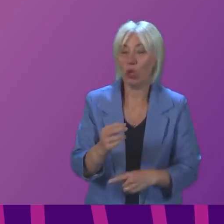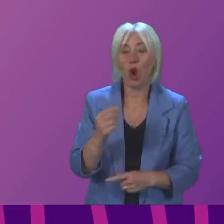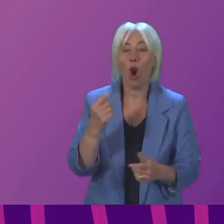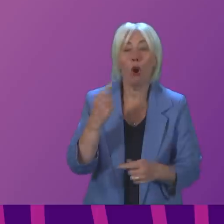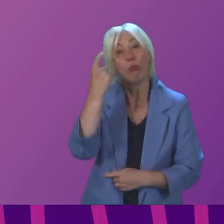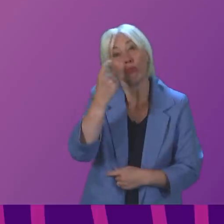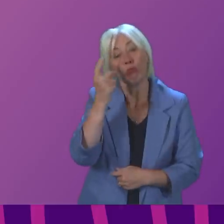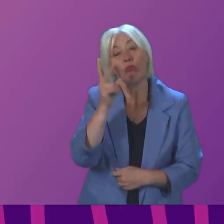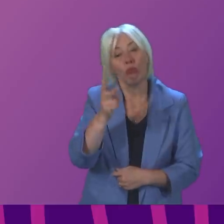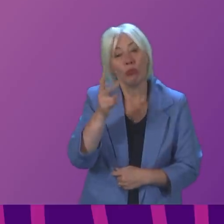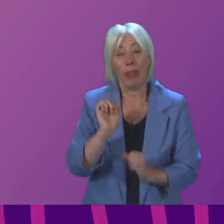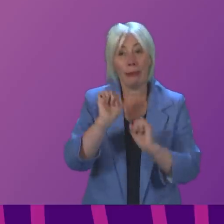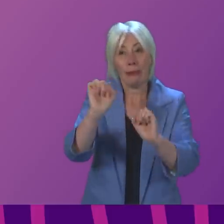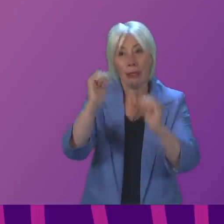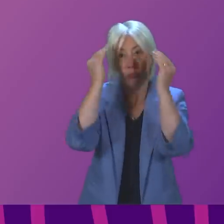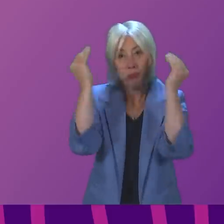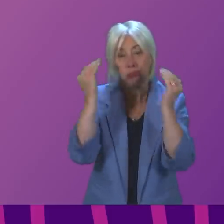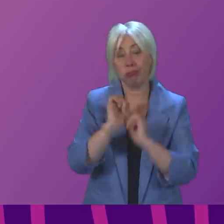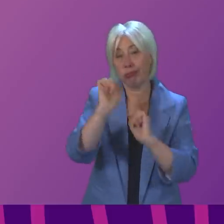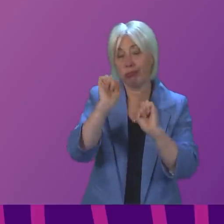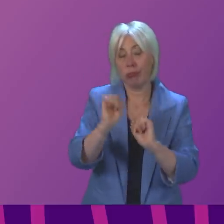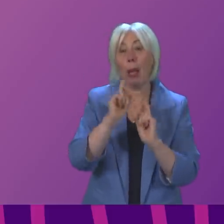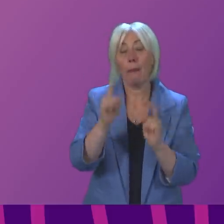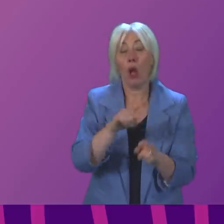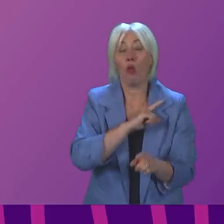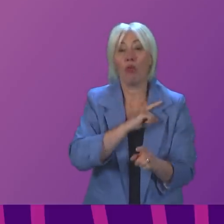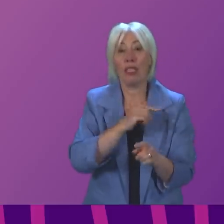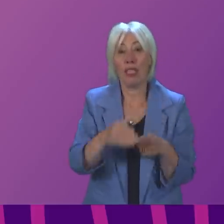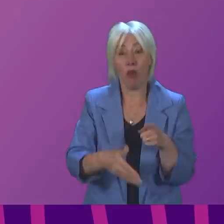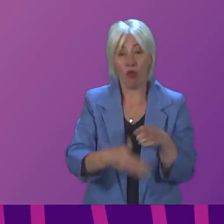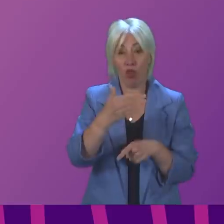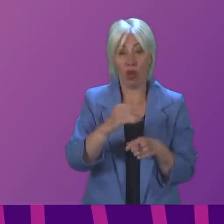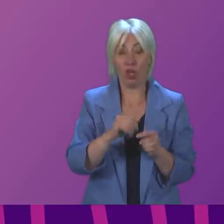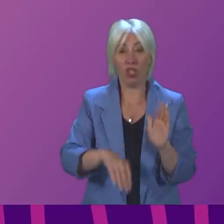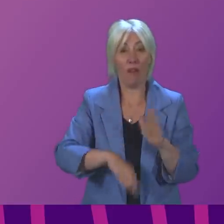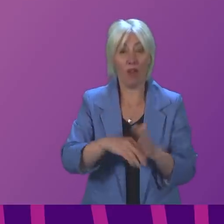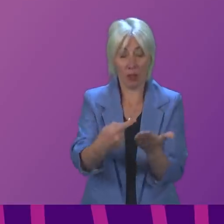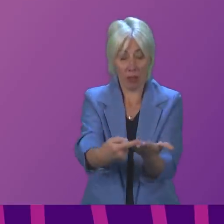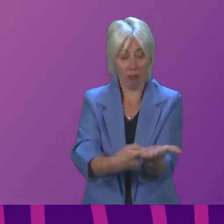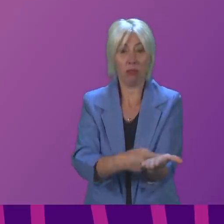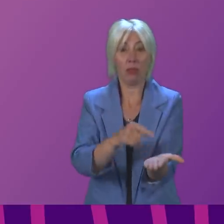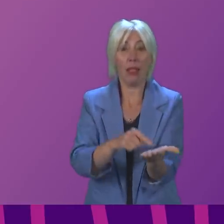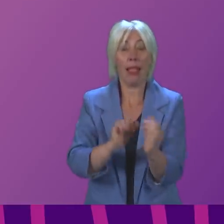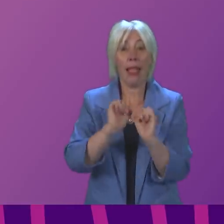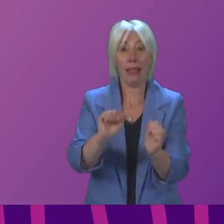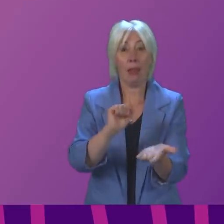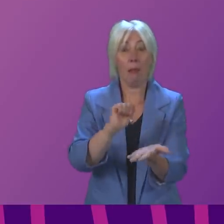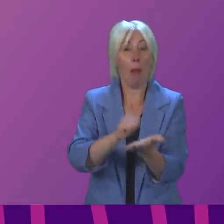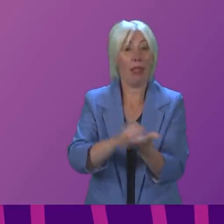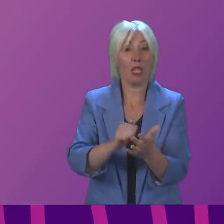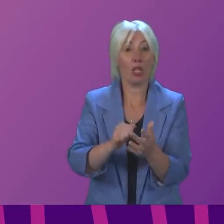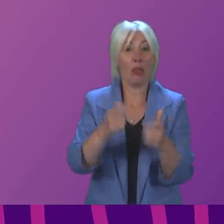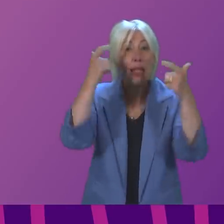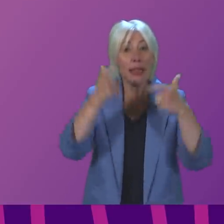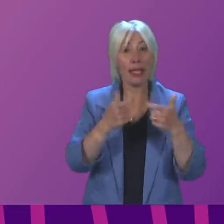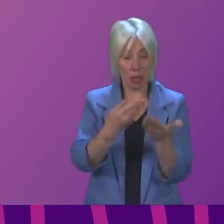is entirely a matter for the judge. But the reasons for this restriction order are fully set out in his published legal note and I think anybody who